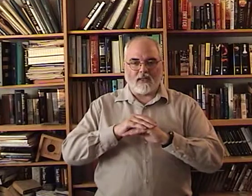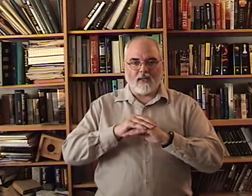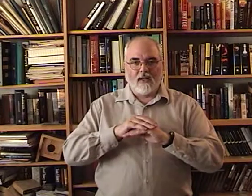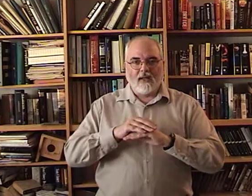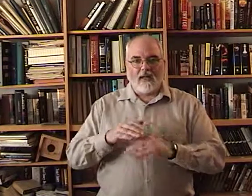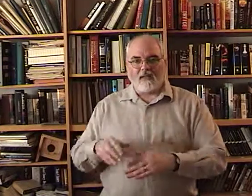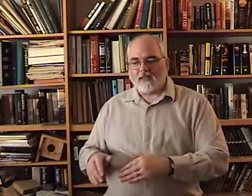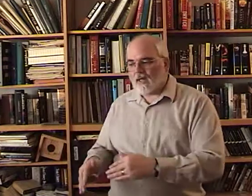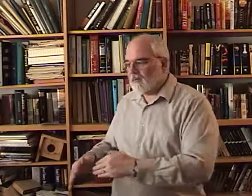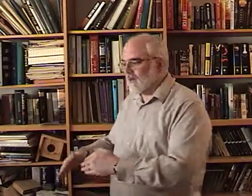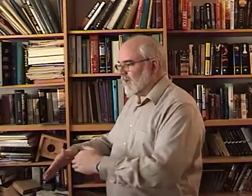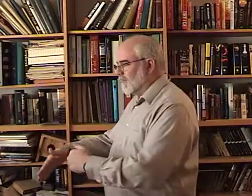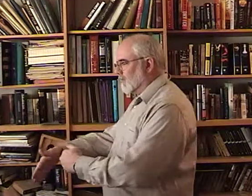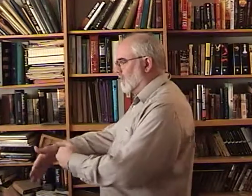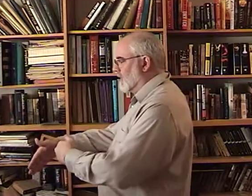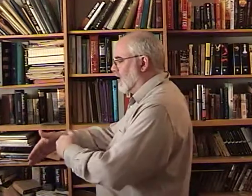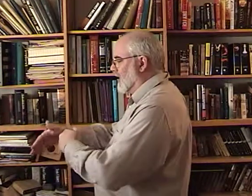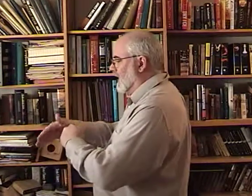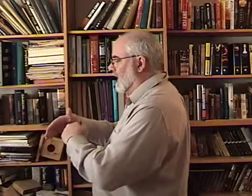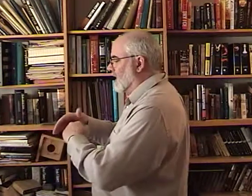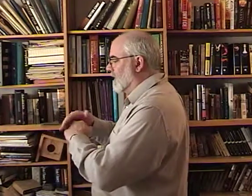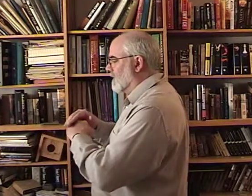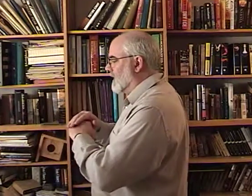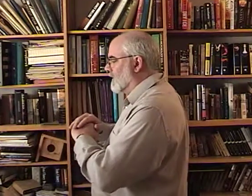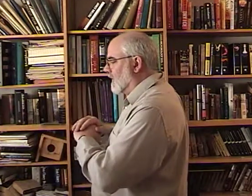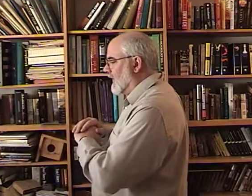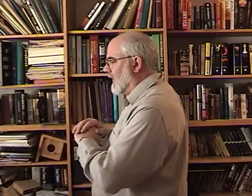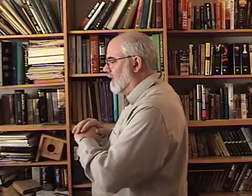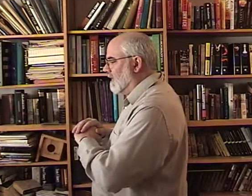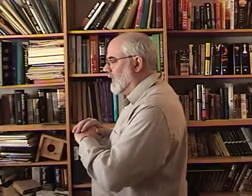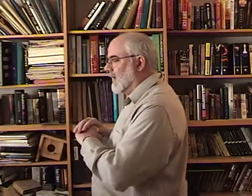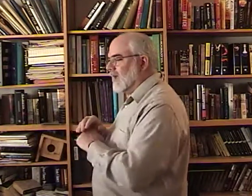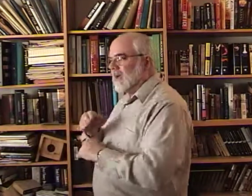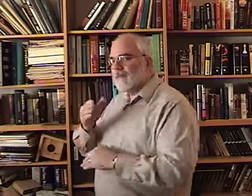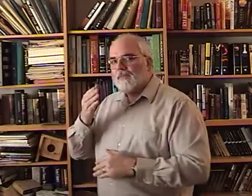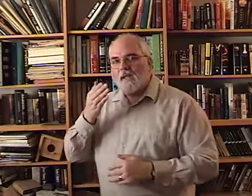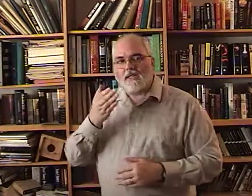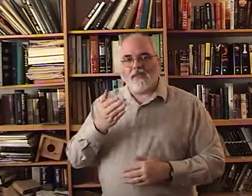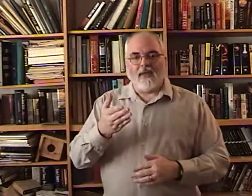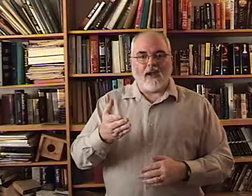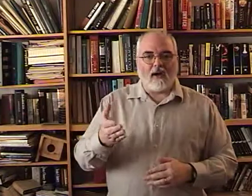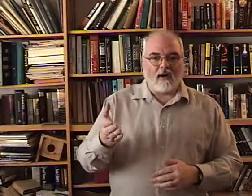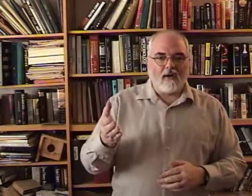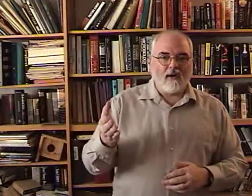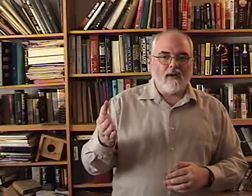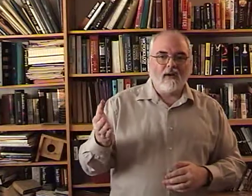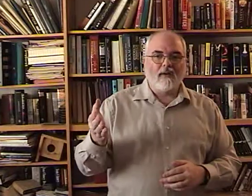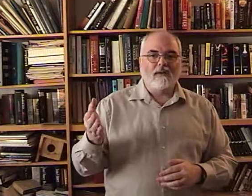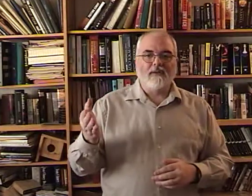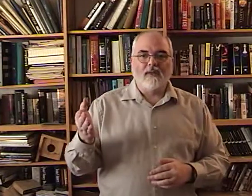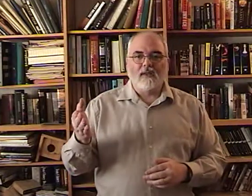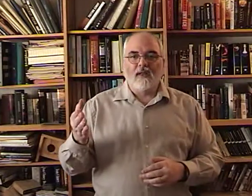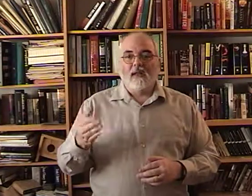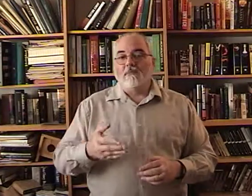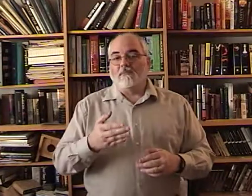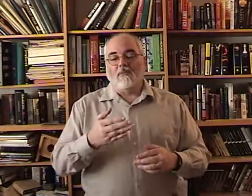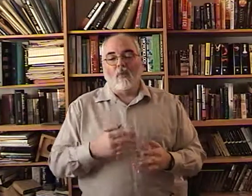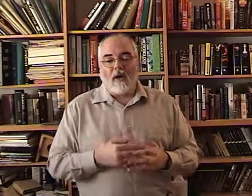it at the same time. An empty grave is there. Where?